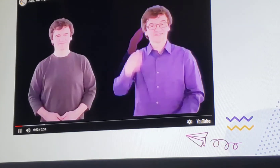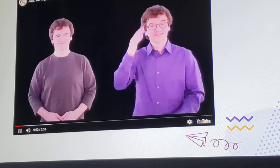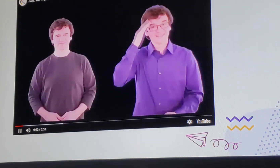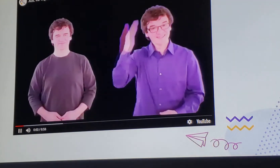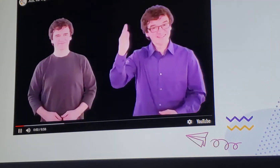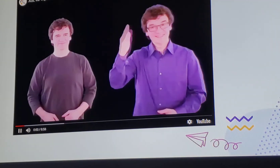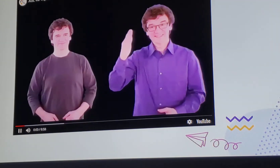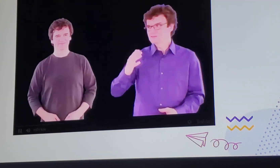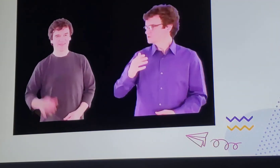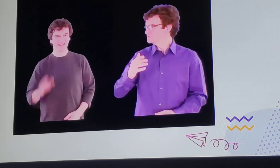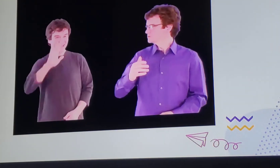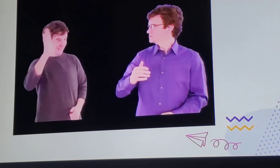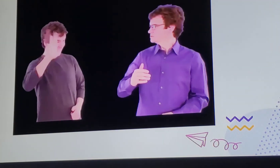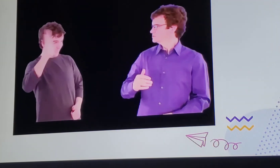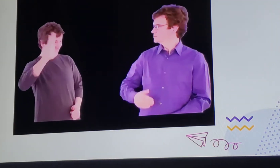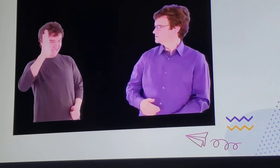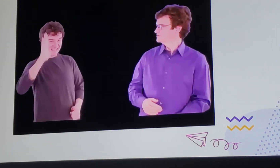Alright, so he says, hello, hi.